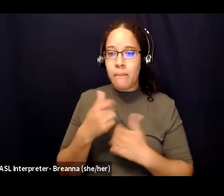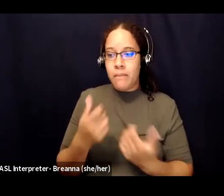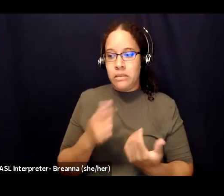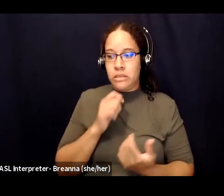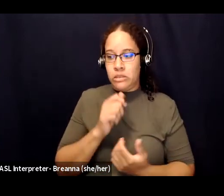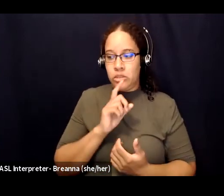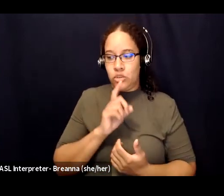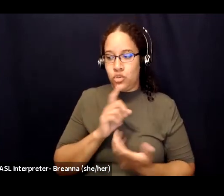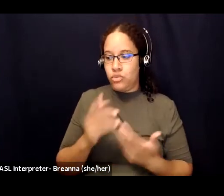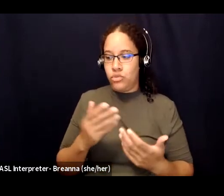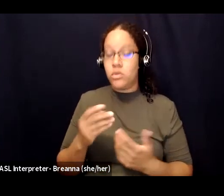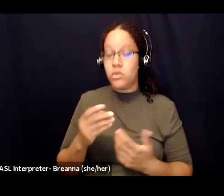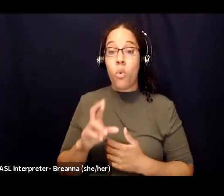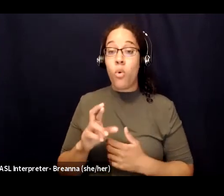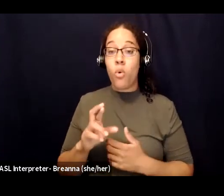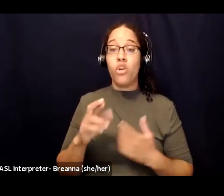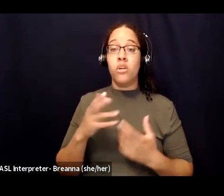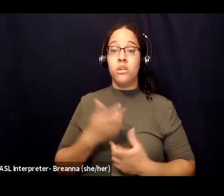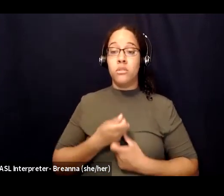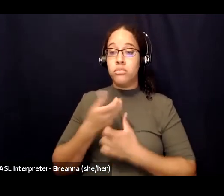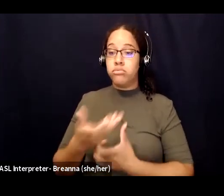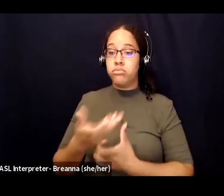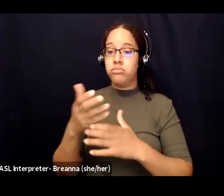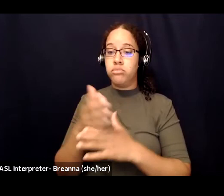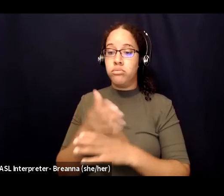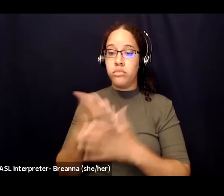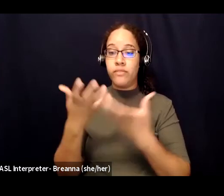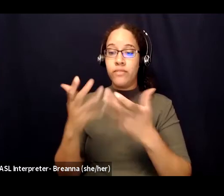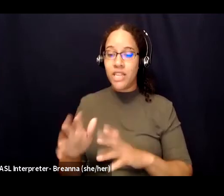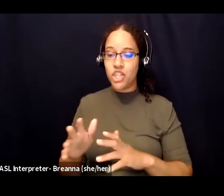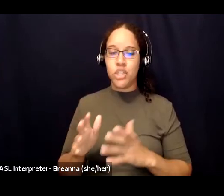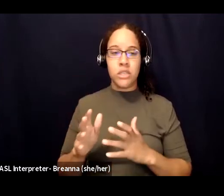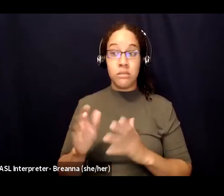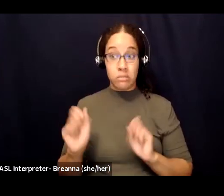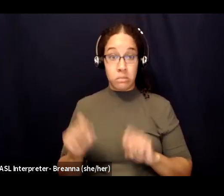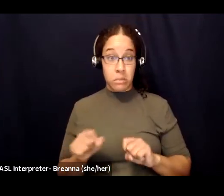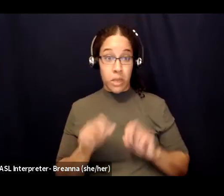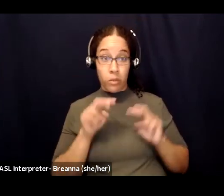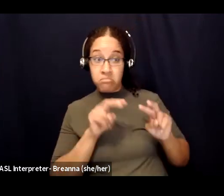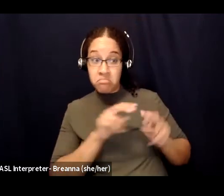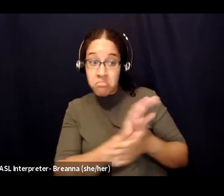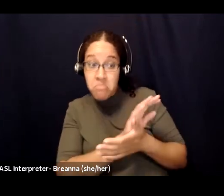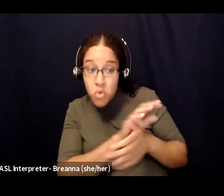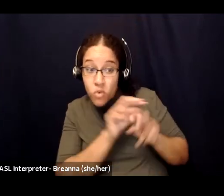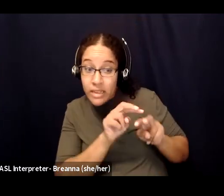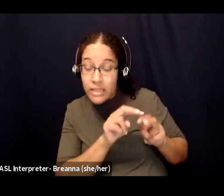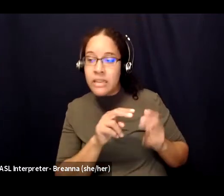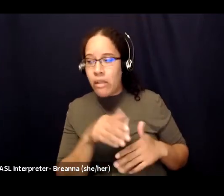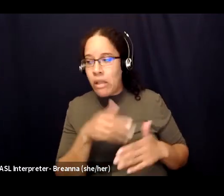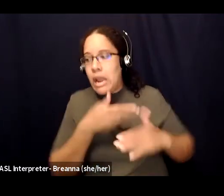about it in that moment so maybe say can we watch a movie or a show and then we can check in um with each other after that question mark's supposed to